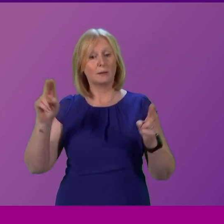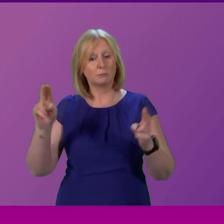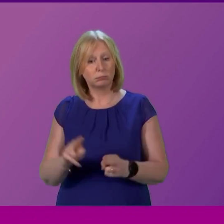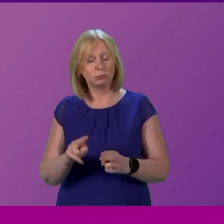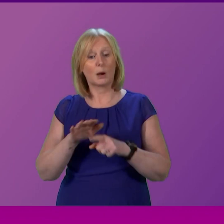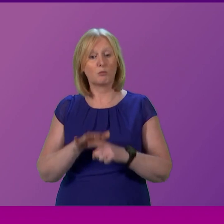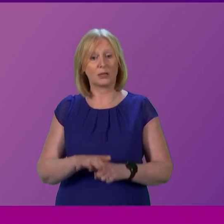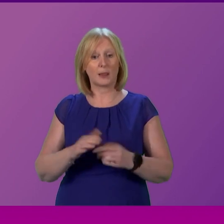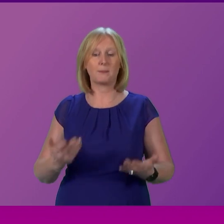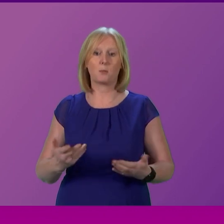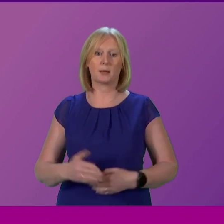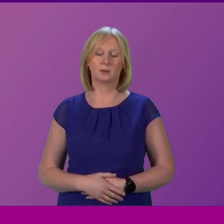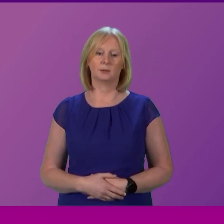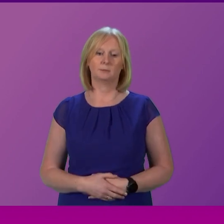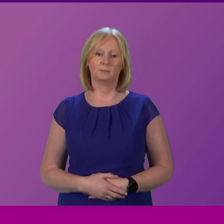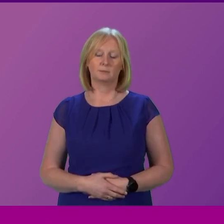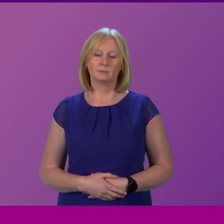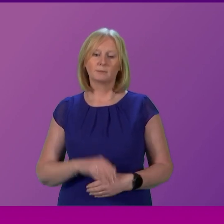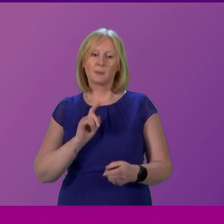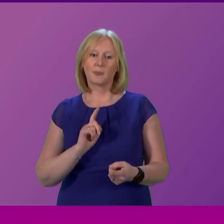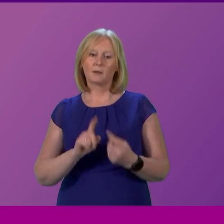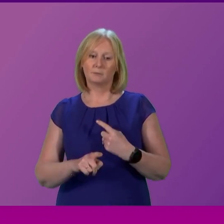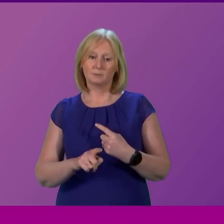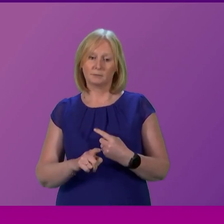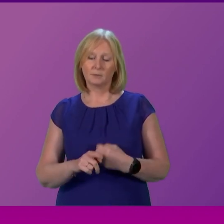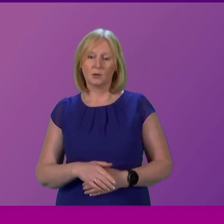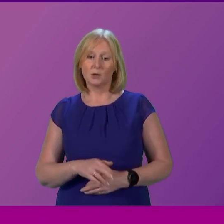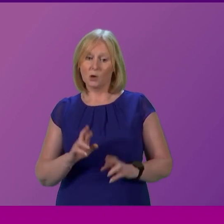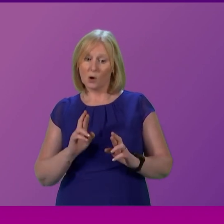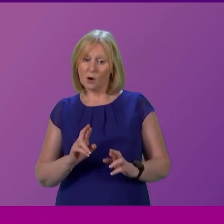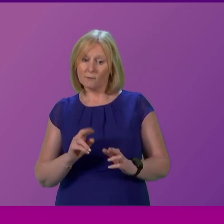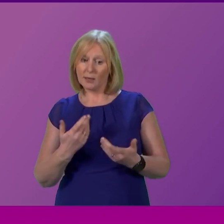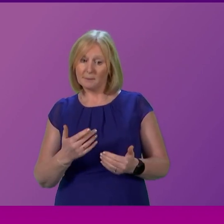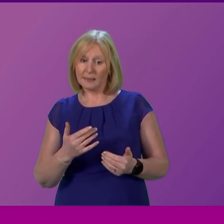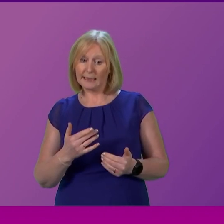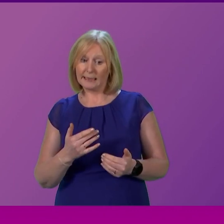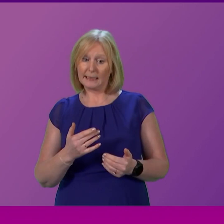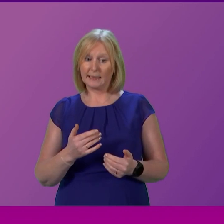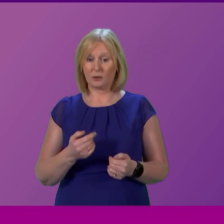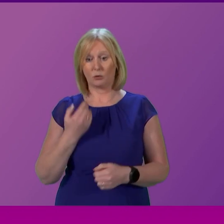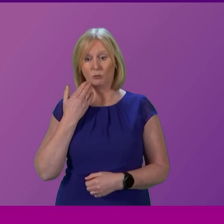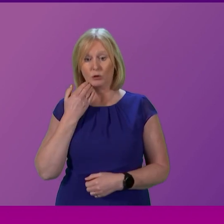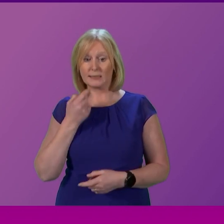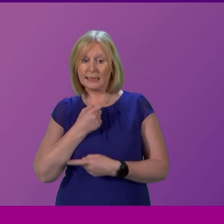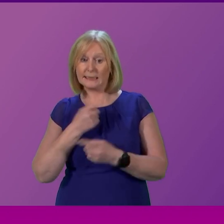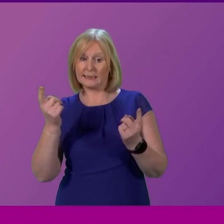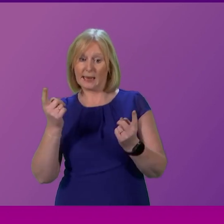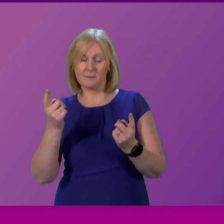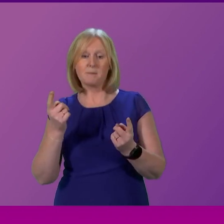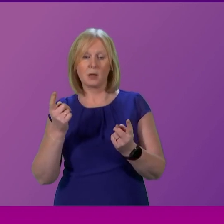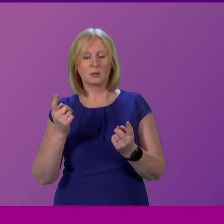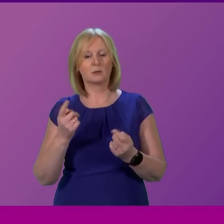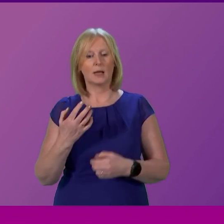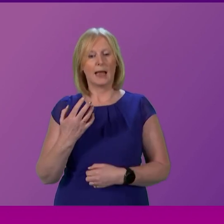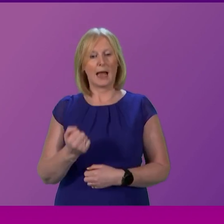currently facing cabinet secretary so I'll hopefully give an indication of this in my statement there has been some calls